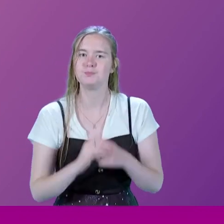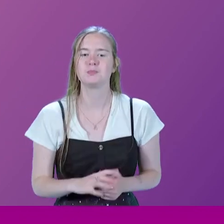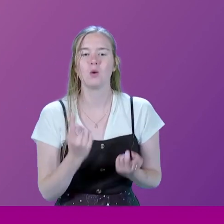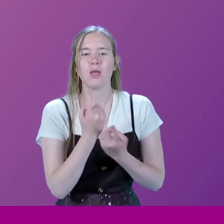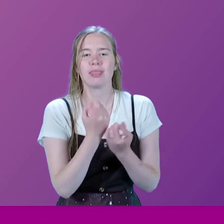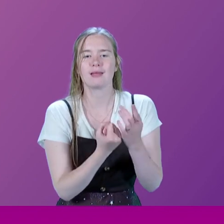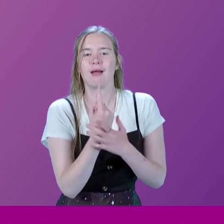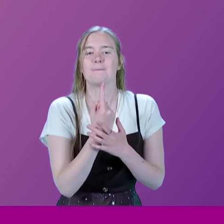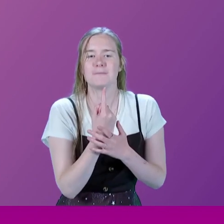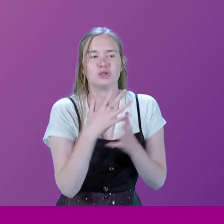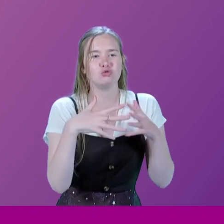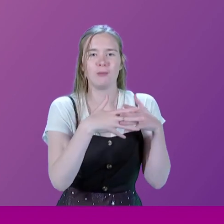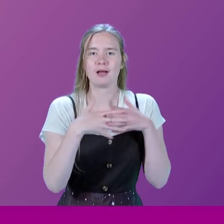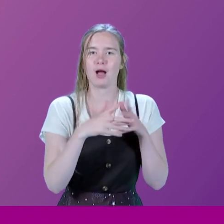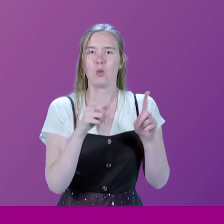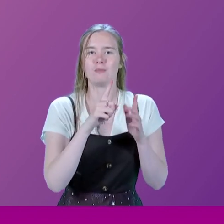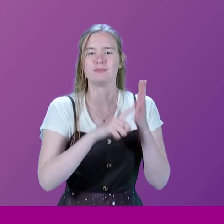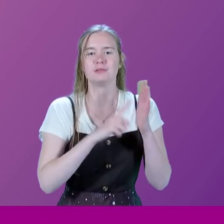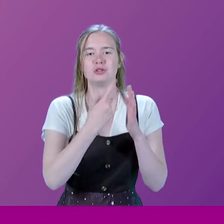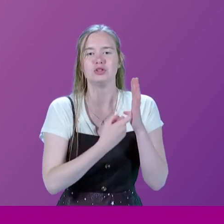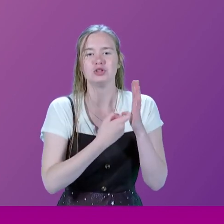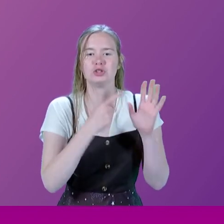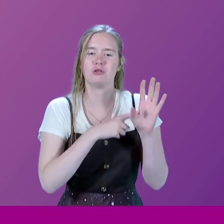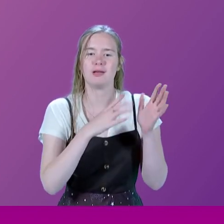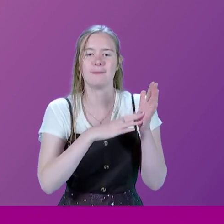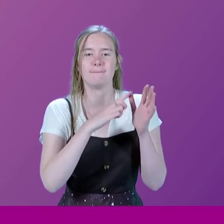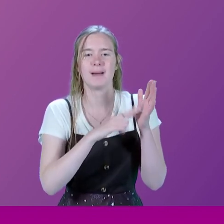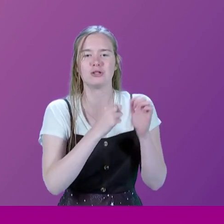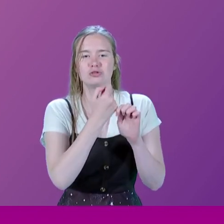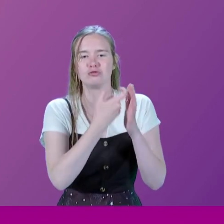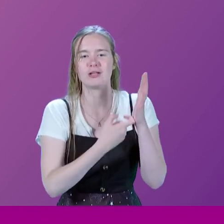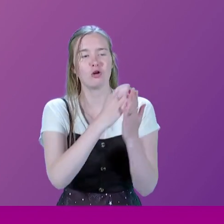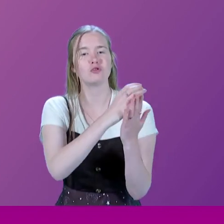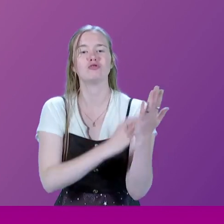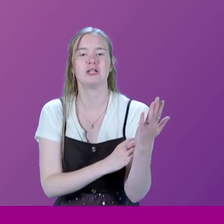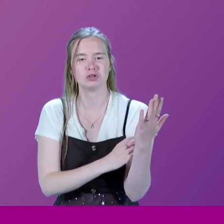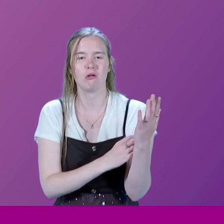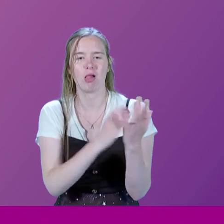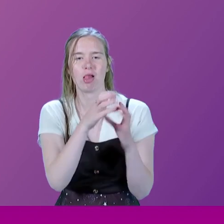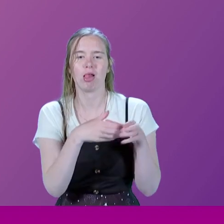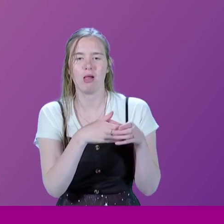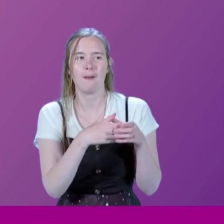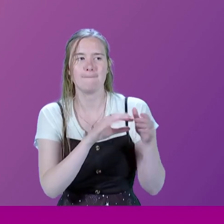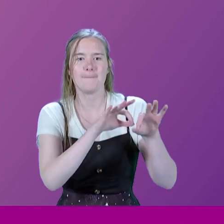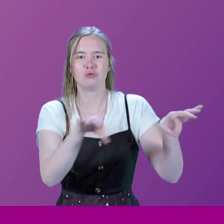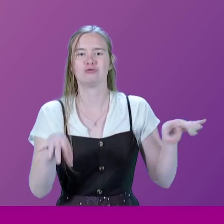happened in the United States has been the gerrymandering of congressional boundaries. So that,